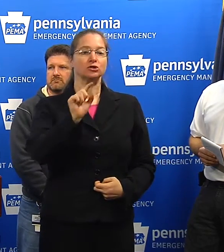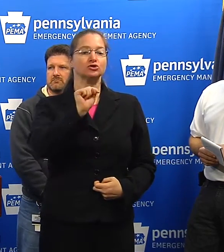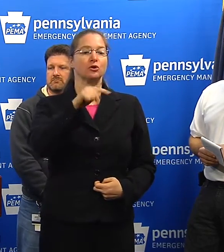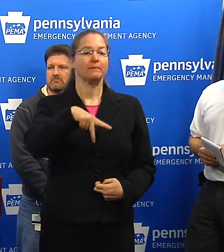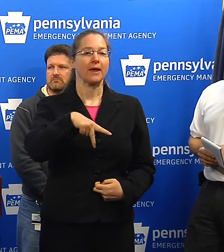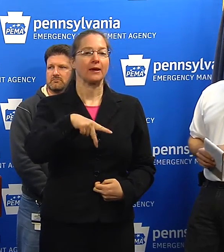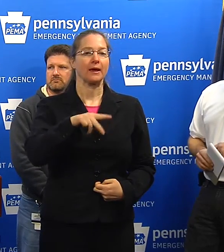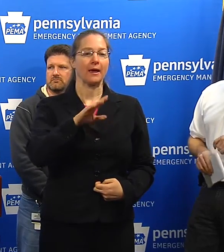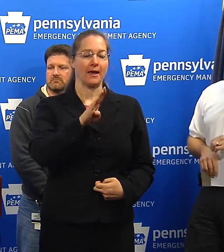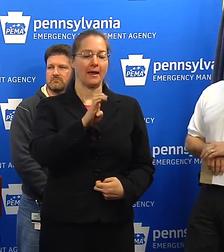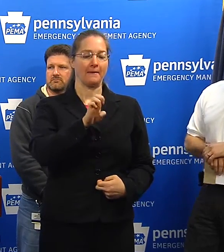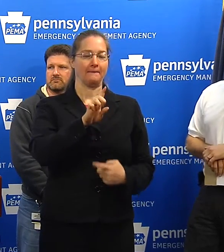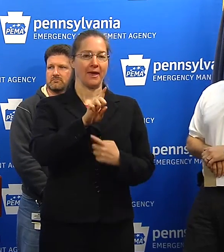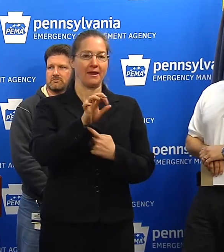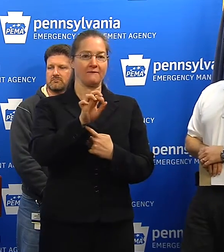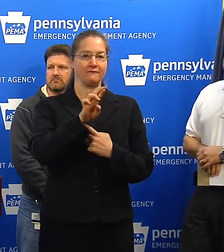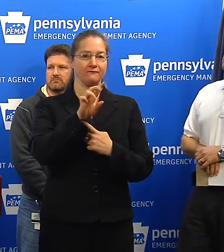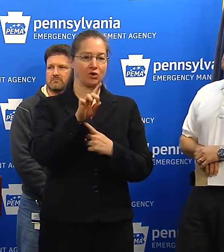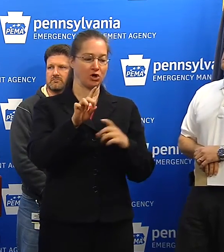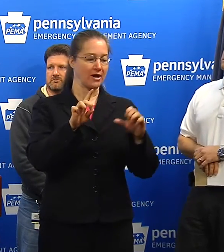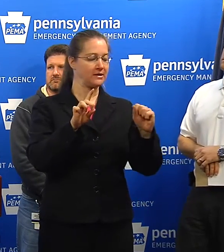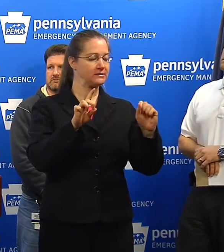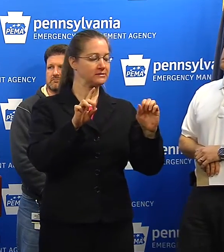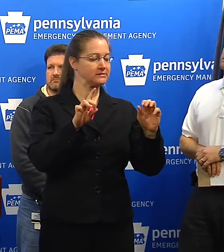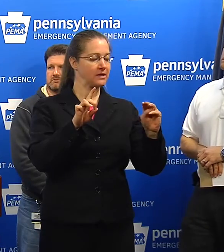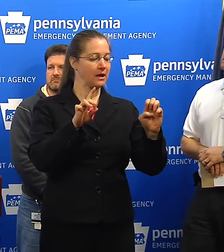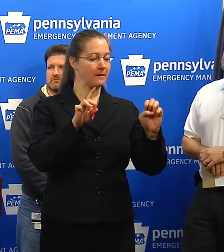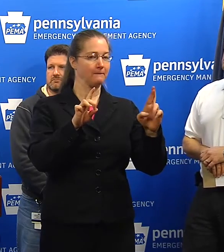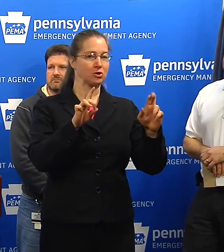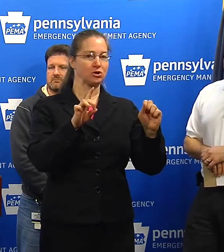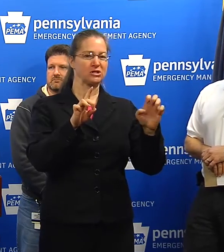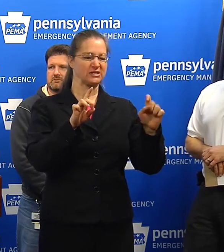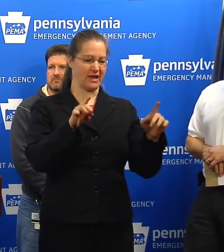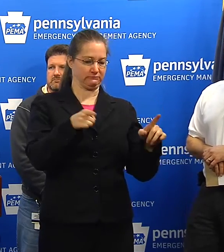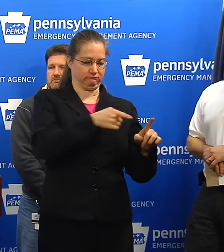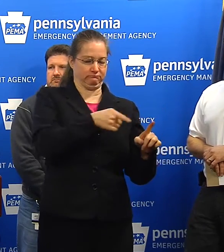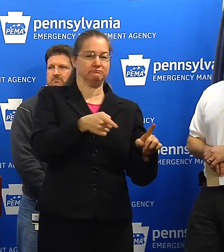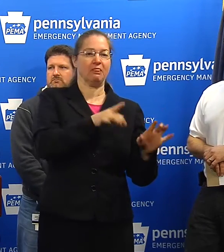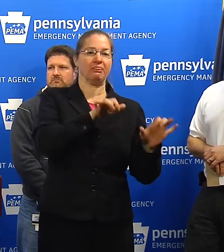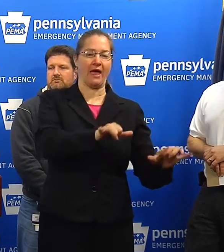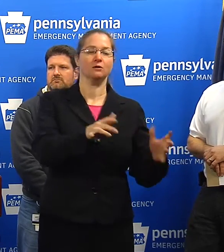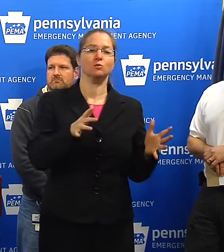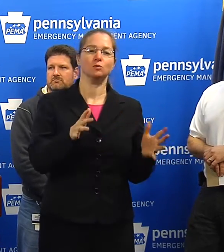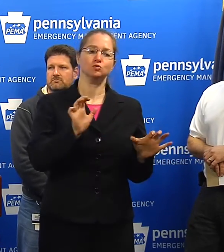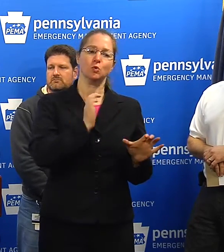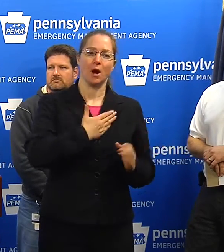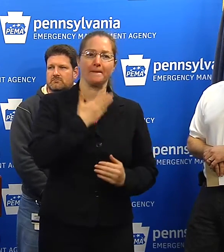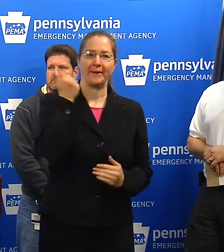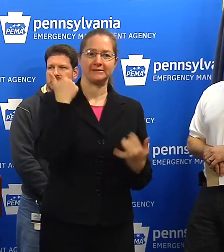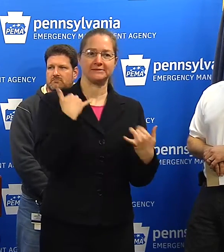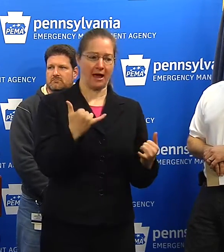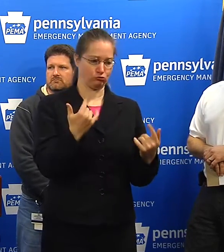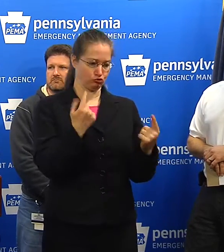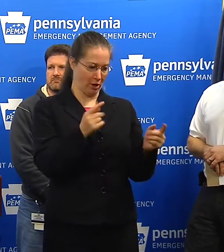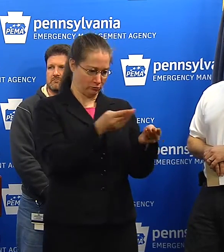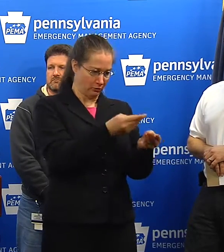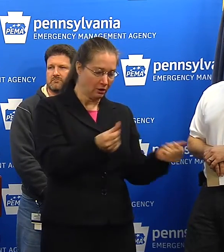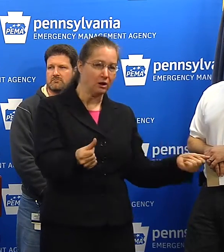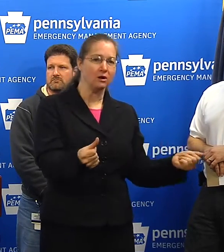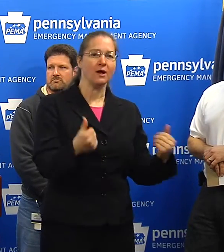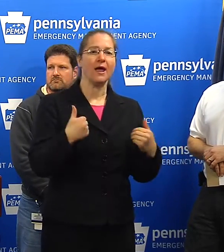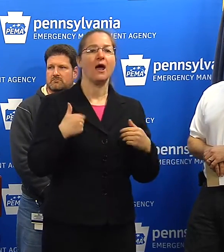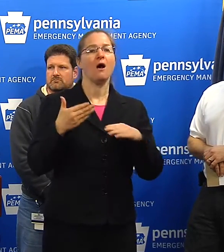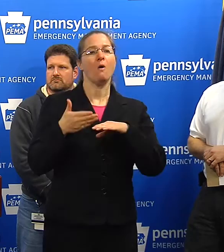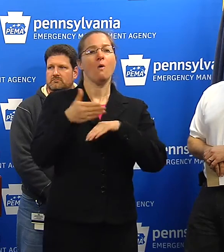turnpike, and we are doing our best to address that situation. I know we have over